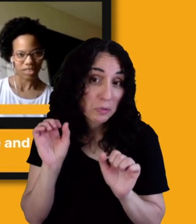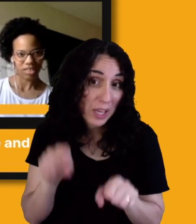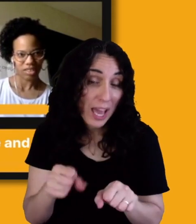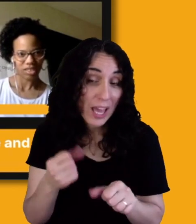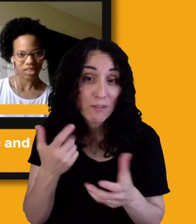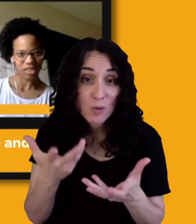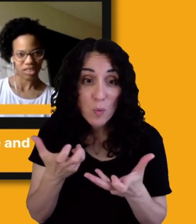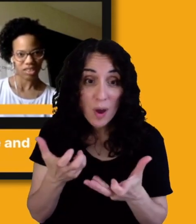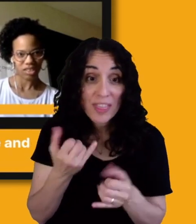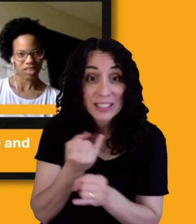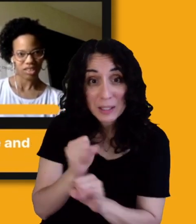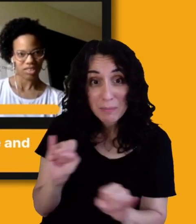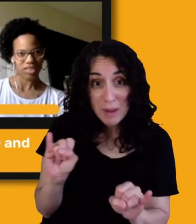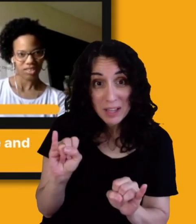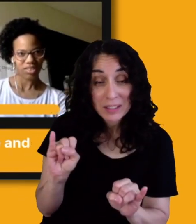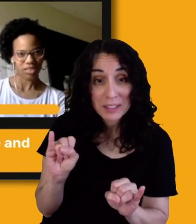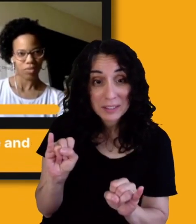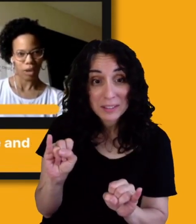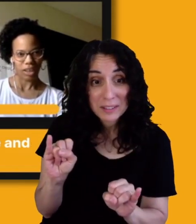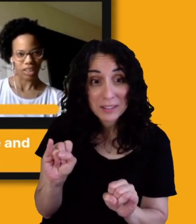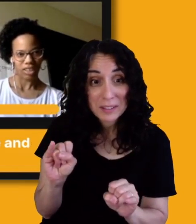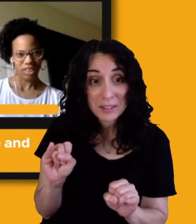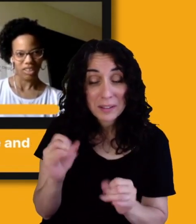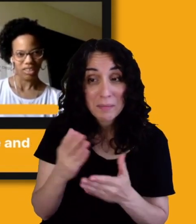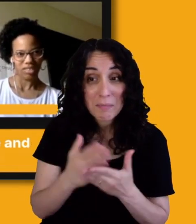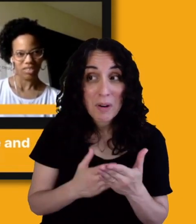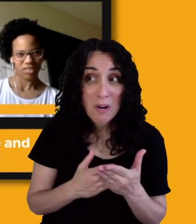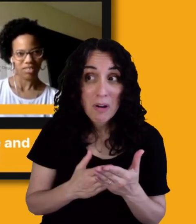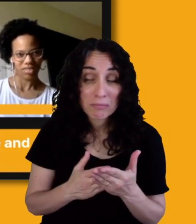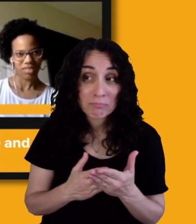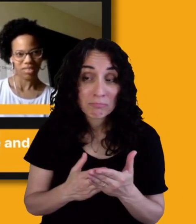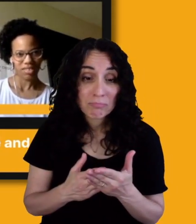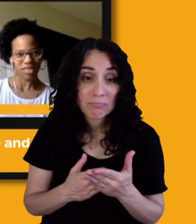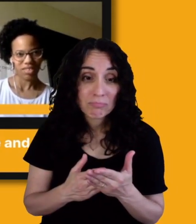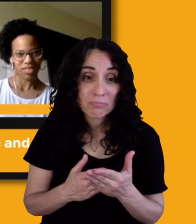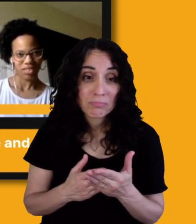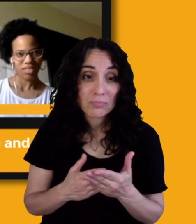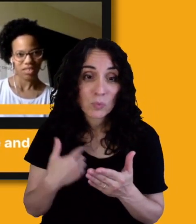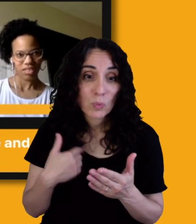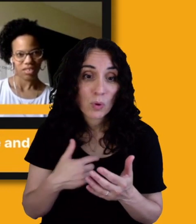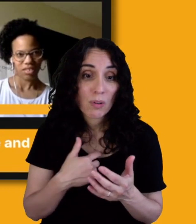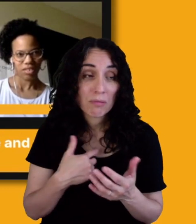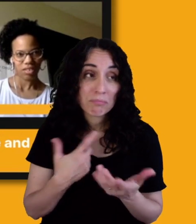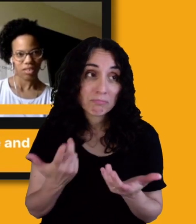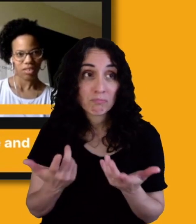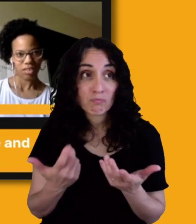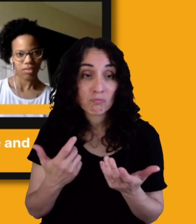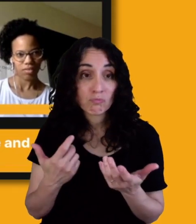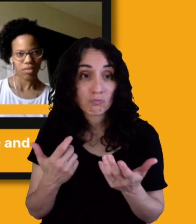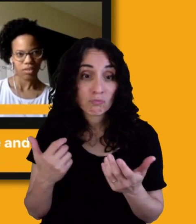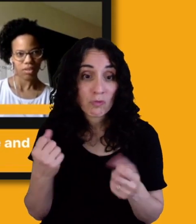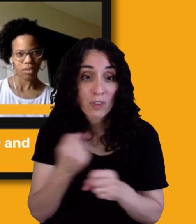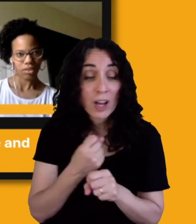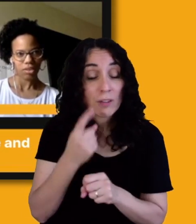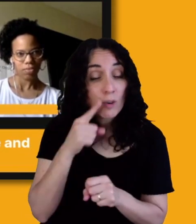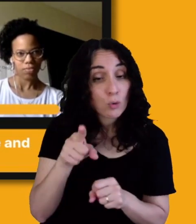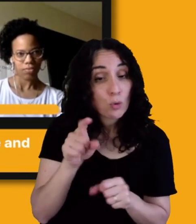And that's the independence part about it. Right. Right. That, that, that's what we're fighting for is that, that, that we can have independence when we want it.